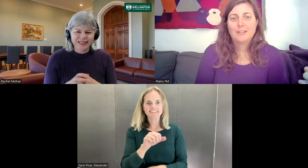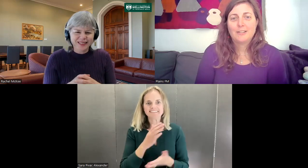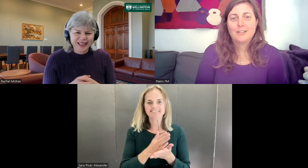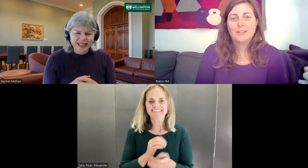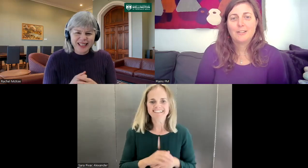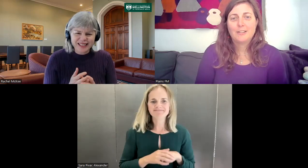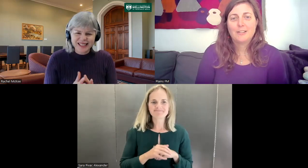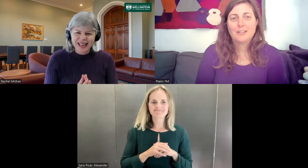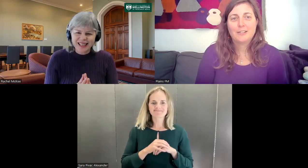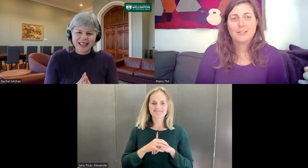Yes, exactly.